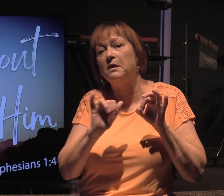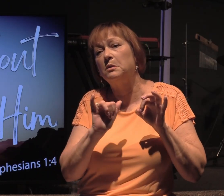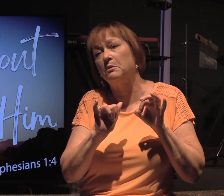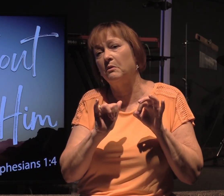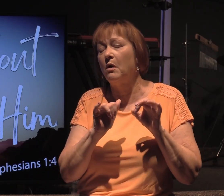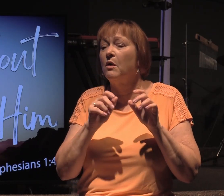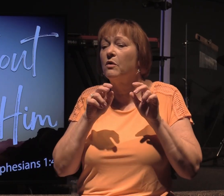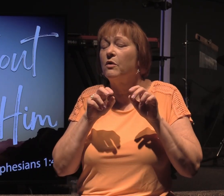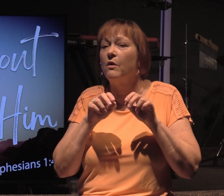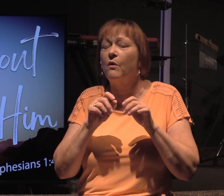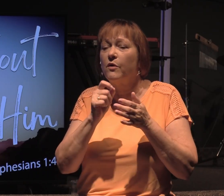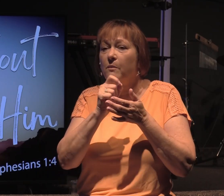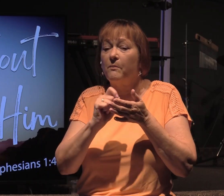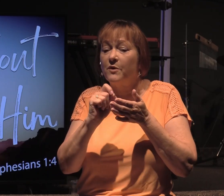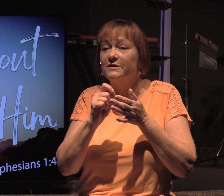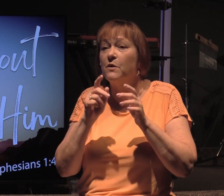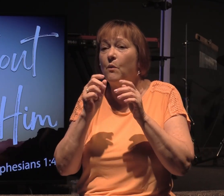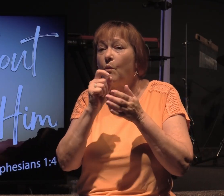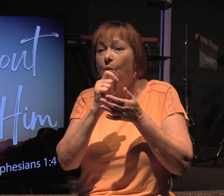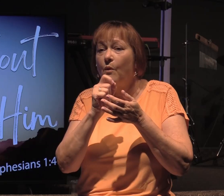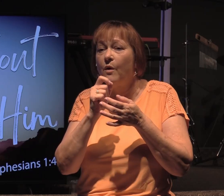or the person writing this letter